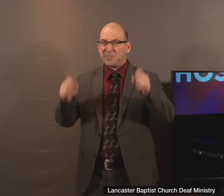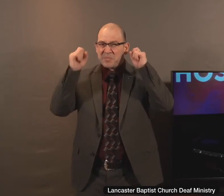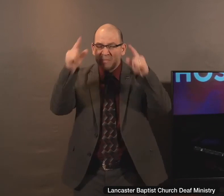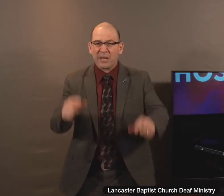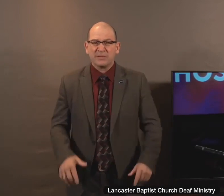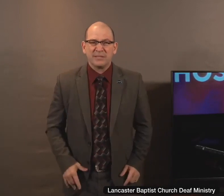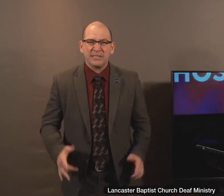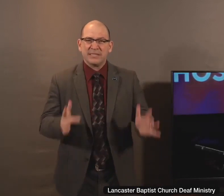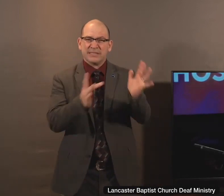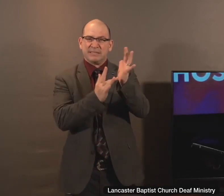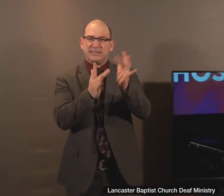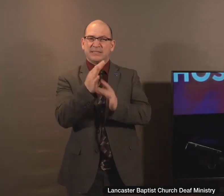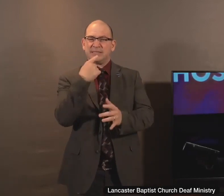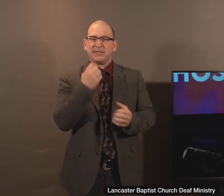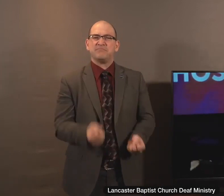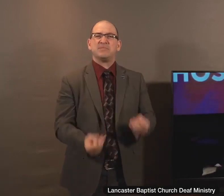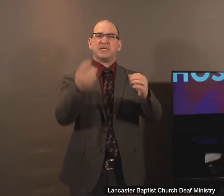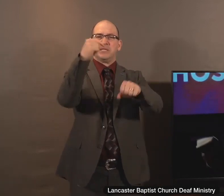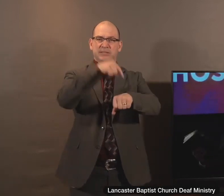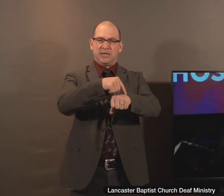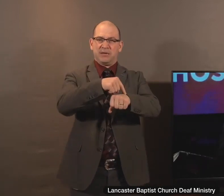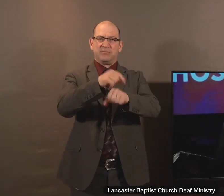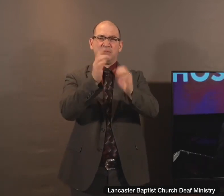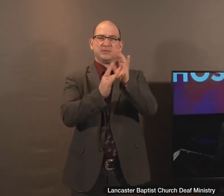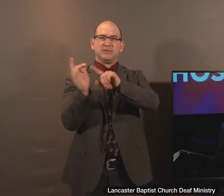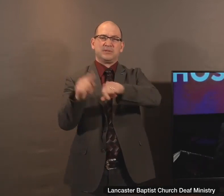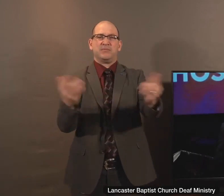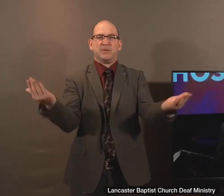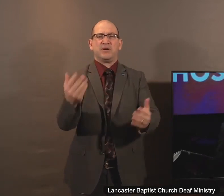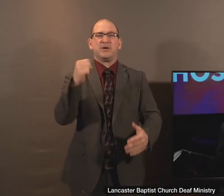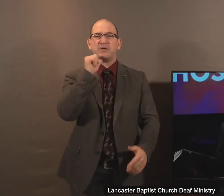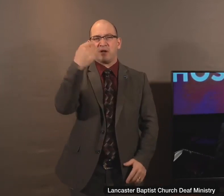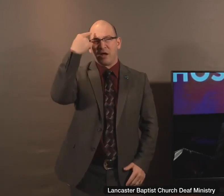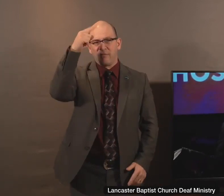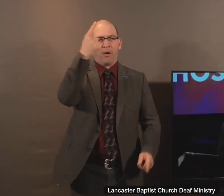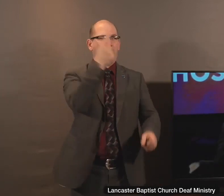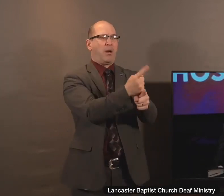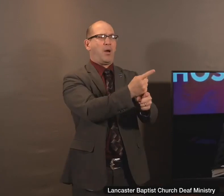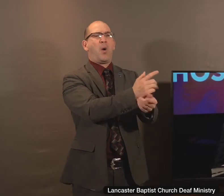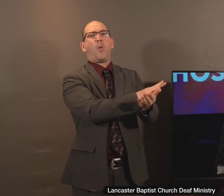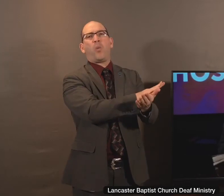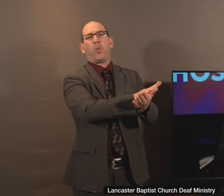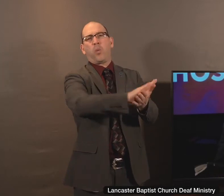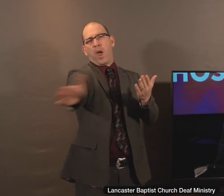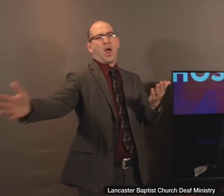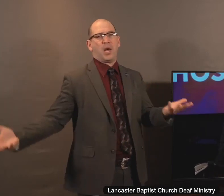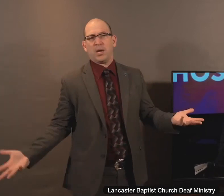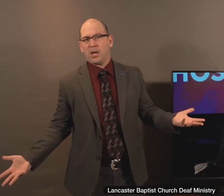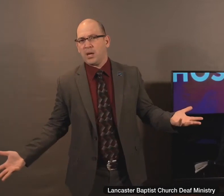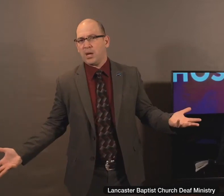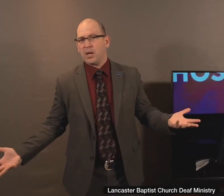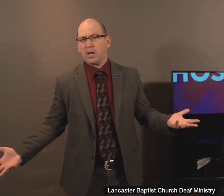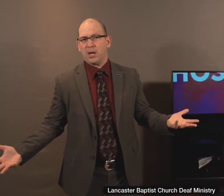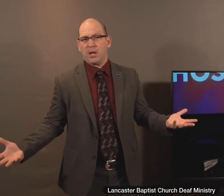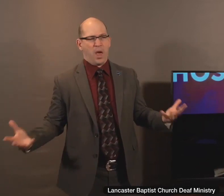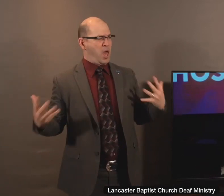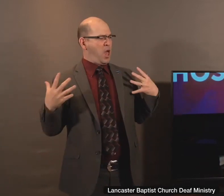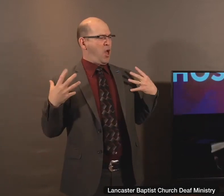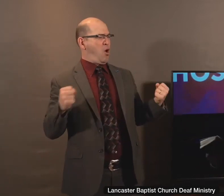said many times that he came not to visit those that were whole, but those that